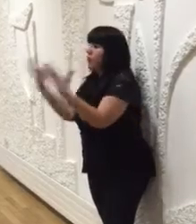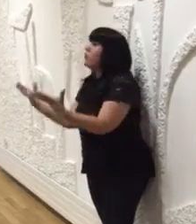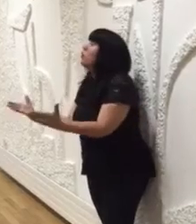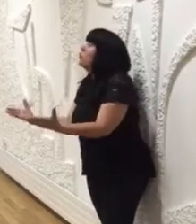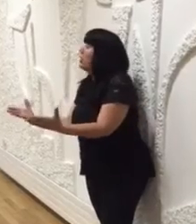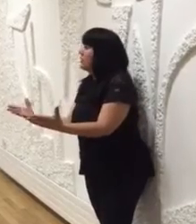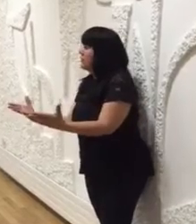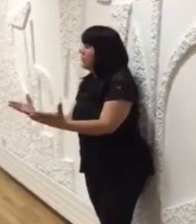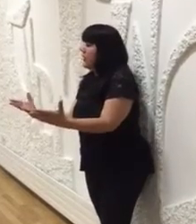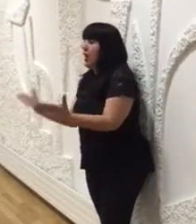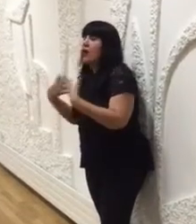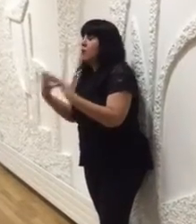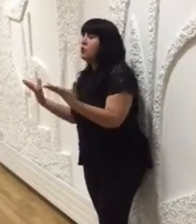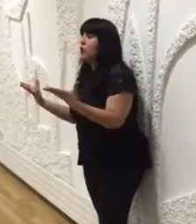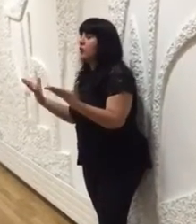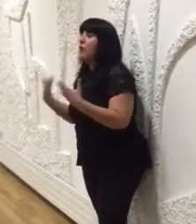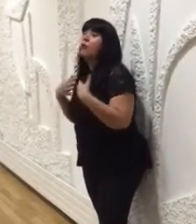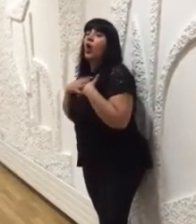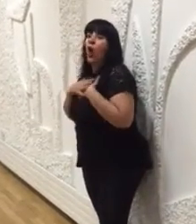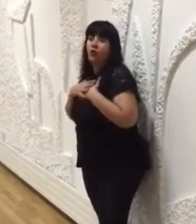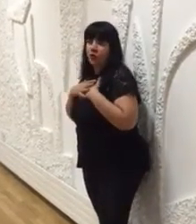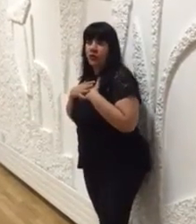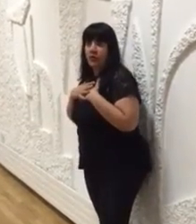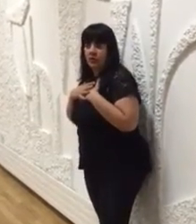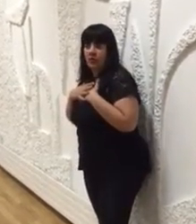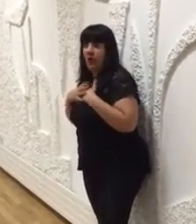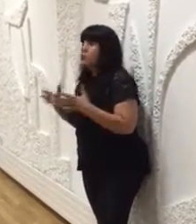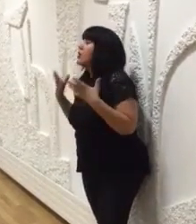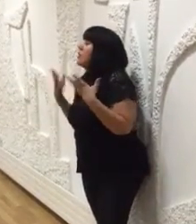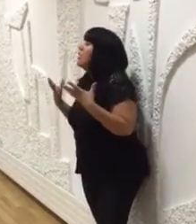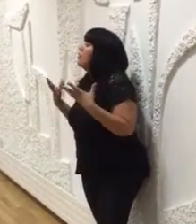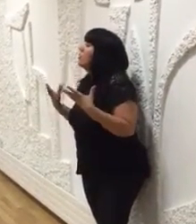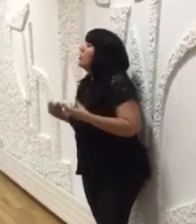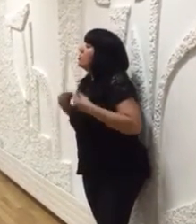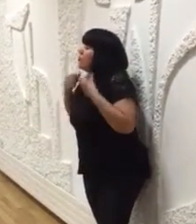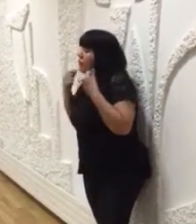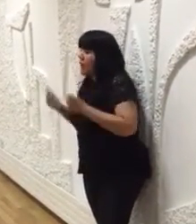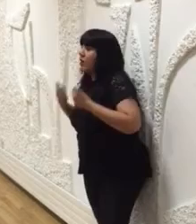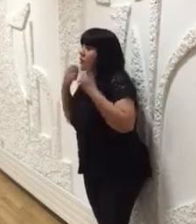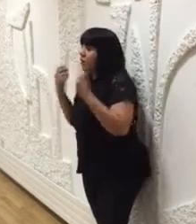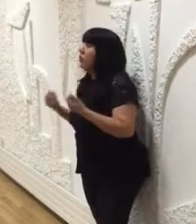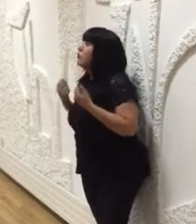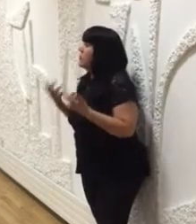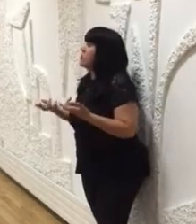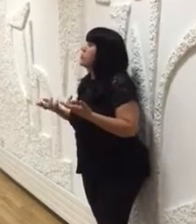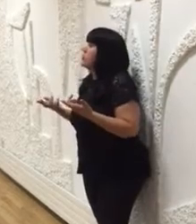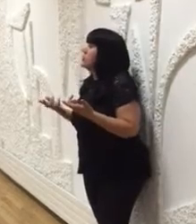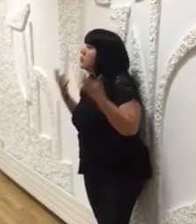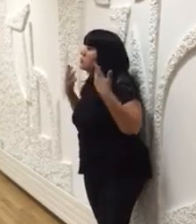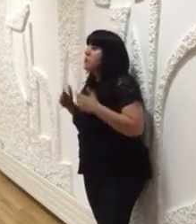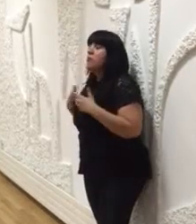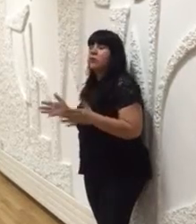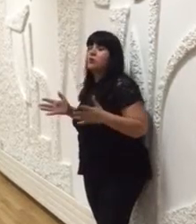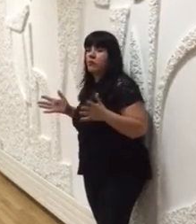feel the other one, and I'm not talking about love, I'm talking about to feel the other person, it's going to be impossible.